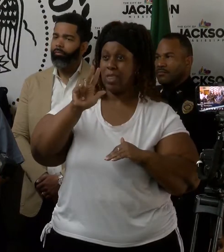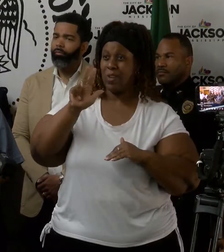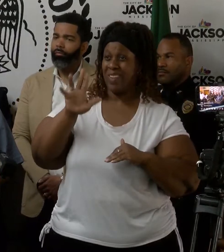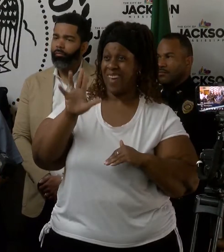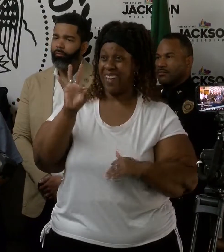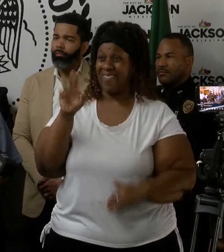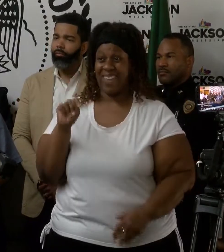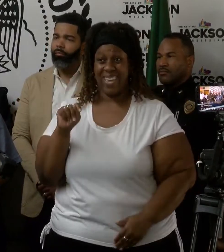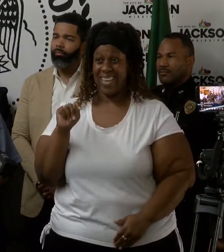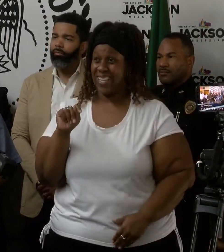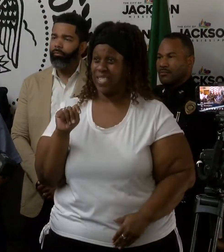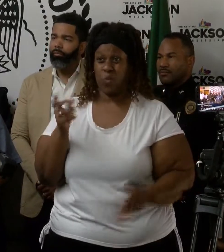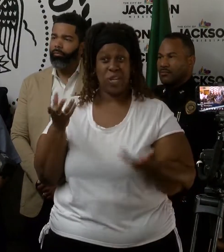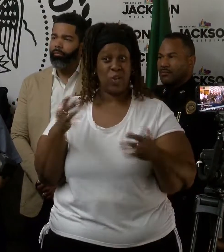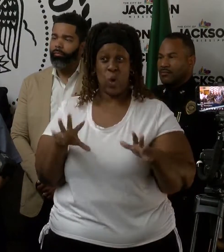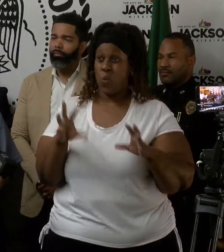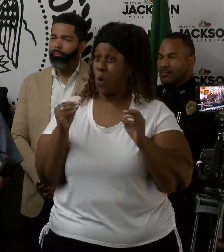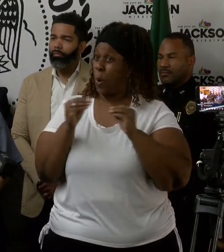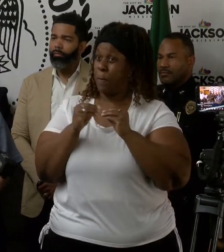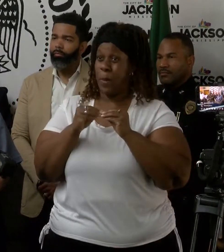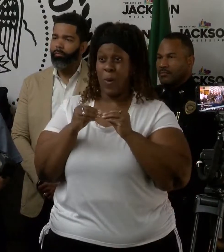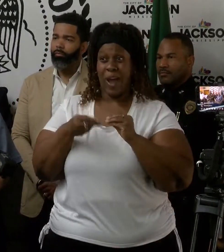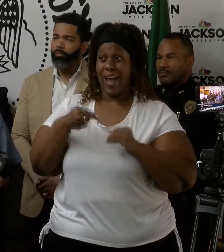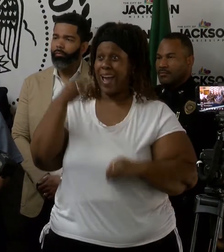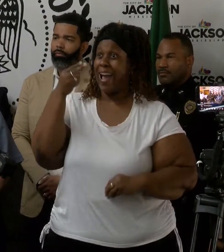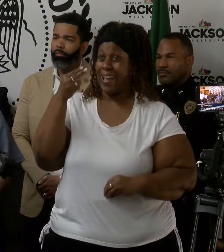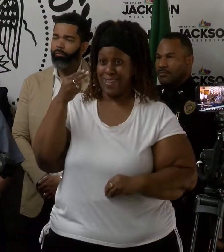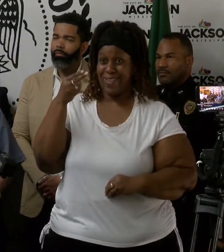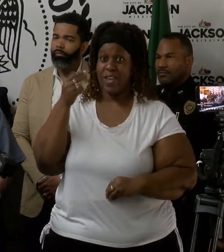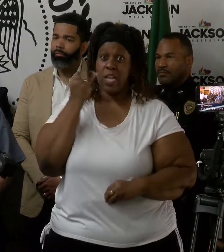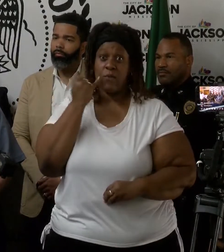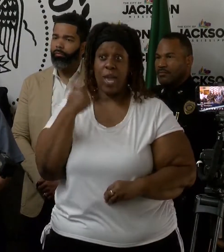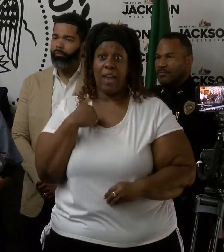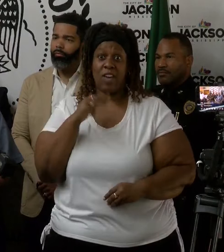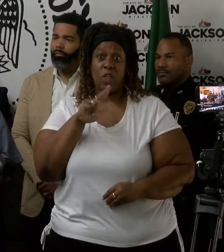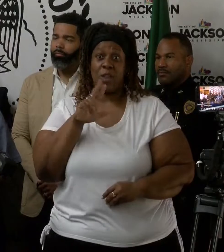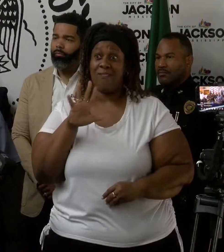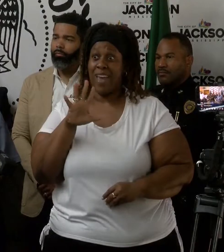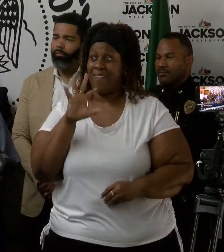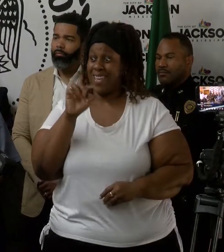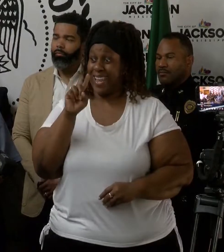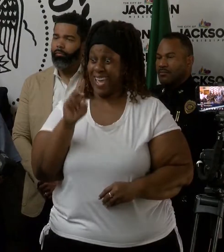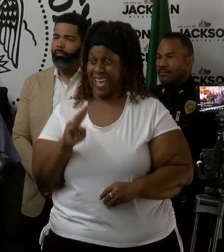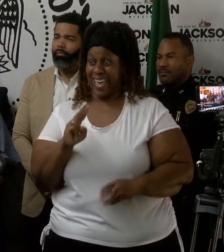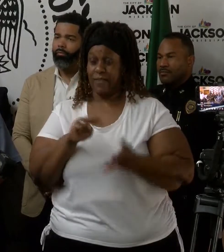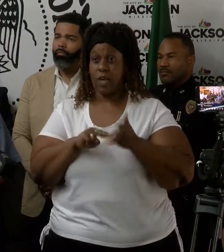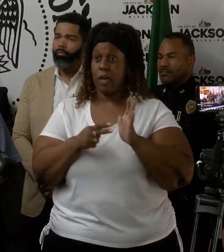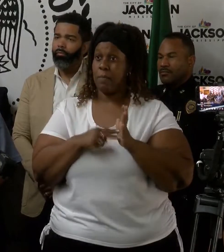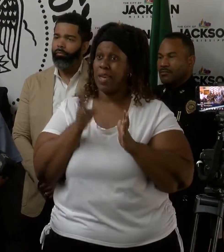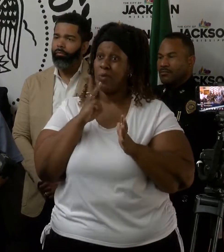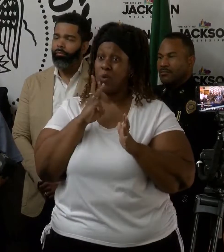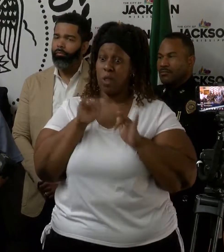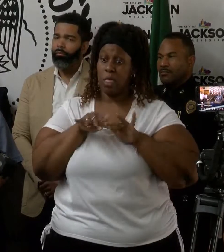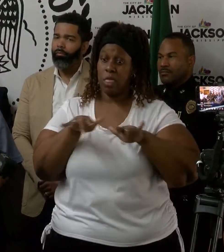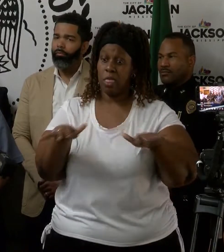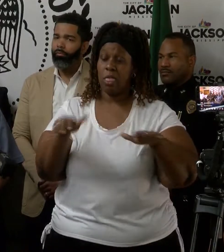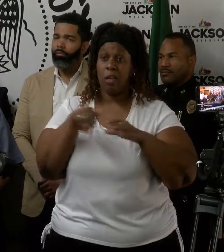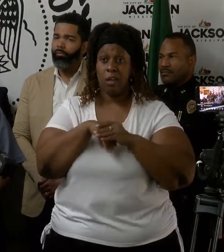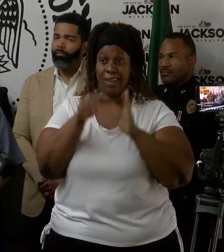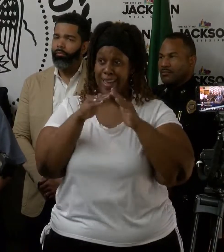We don't want to go any higher than that if possible. At 35 and a half, we start getting water in houses, and